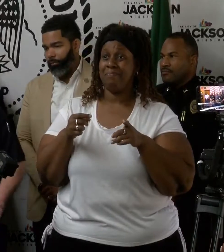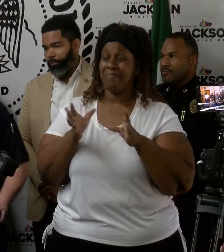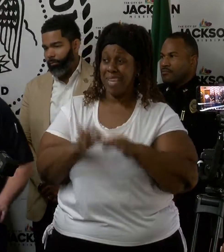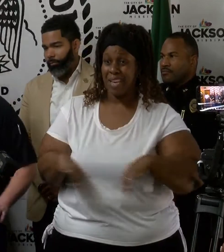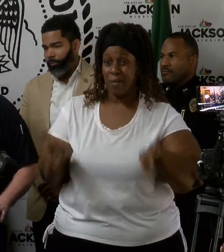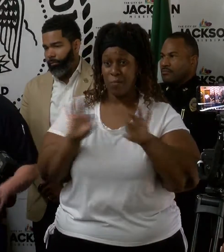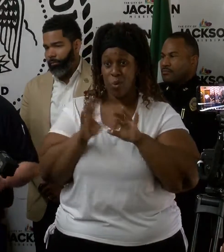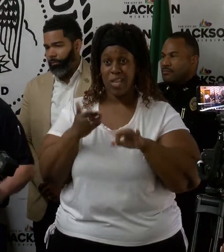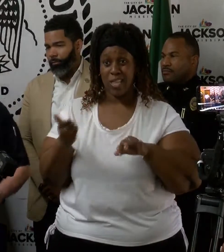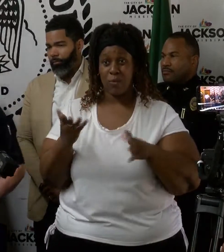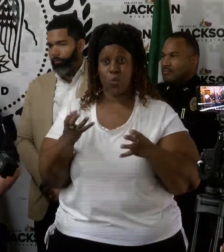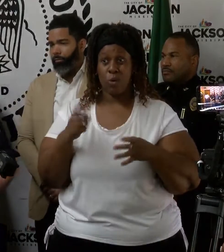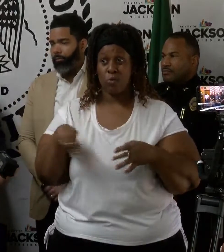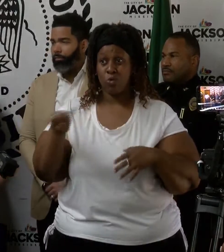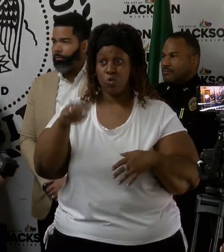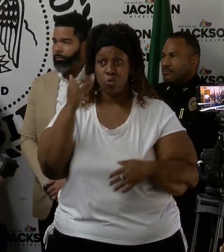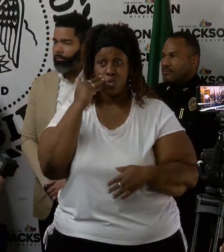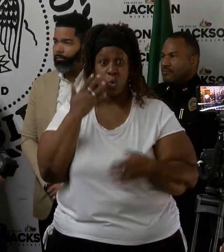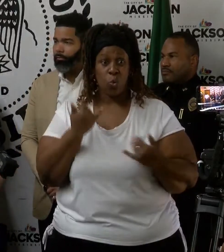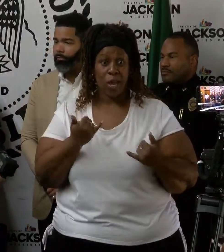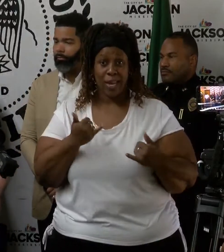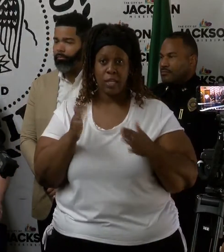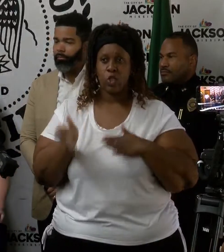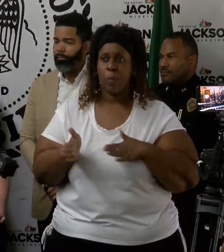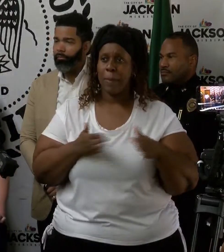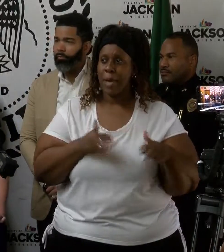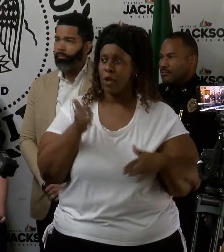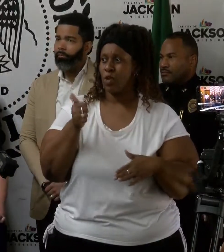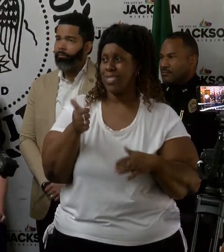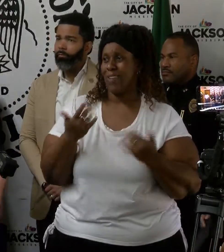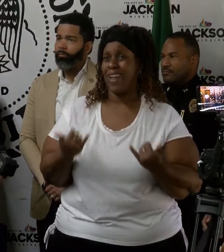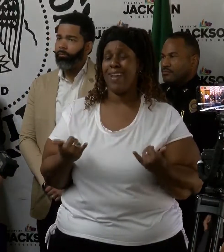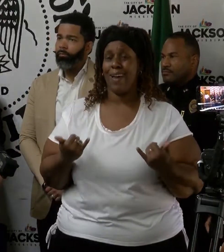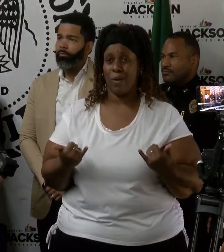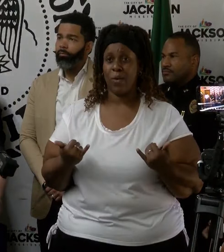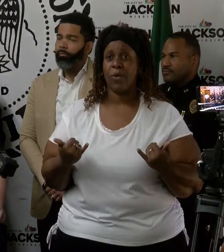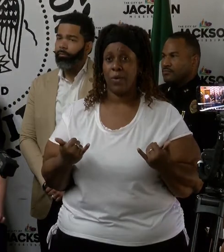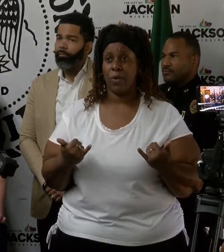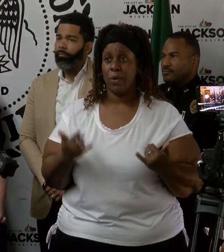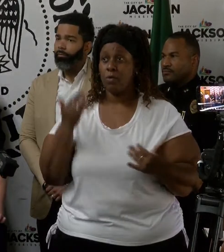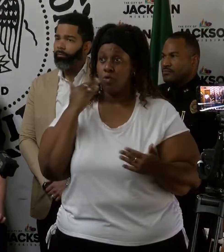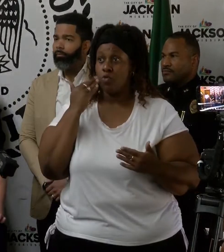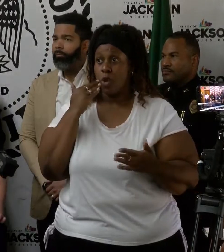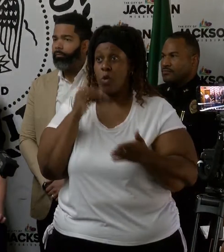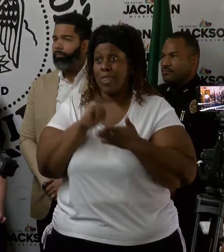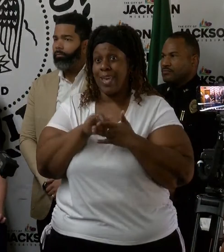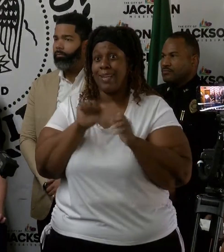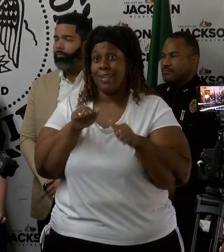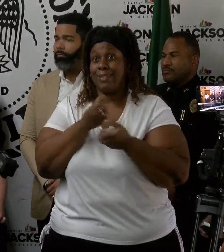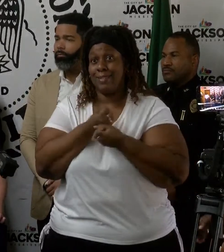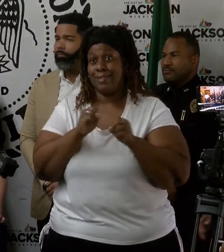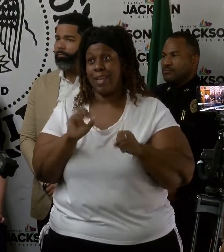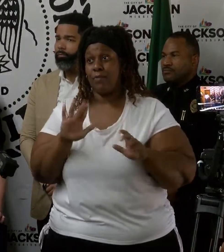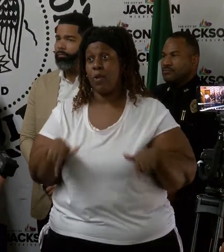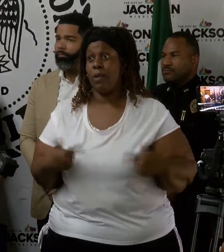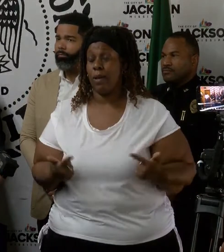right now is to prepare yourself, to prepare now. You know, that could possibly save your life.